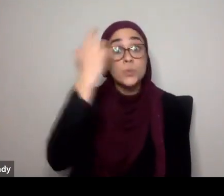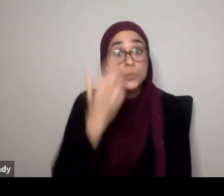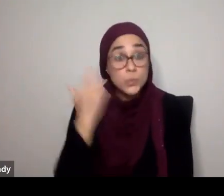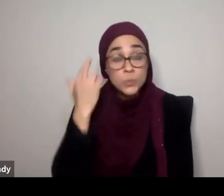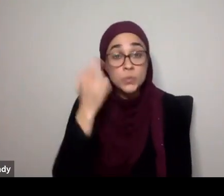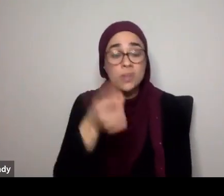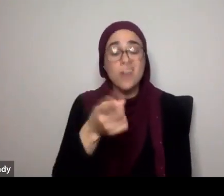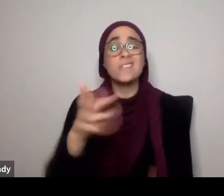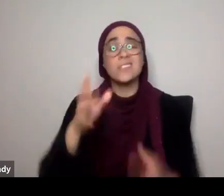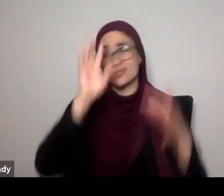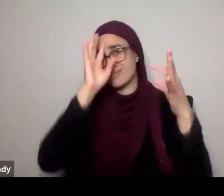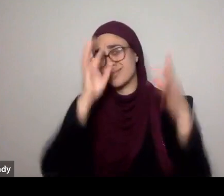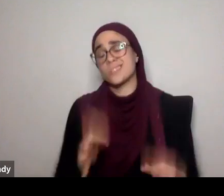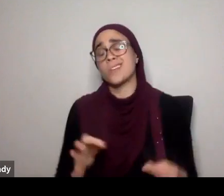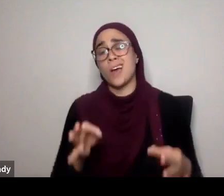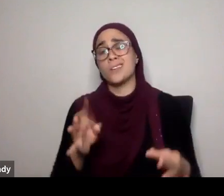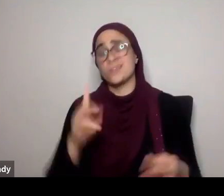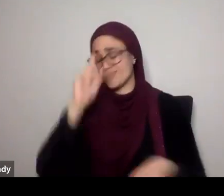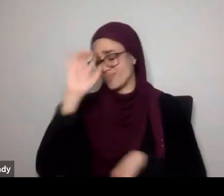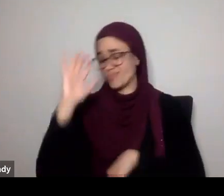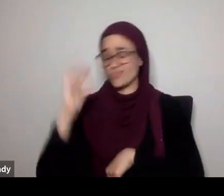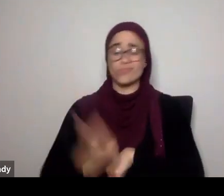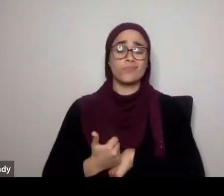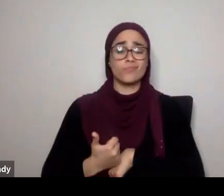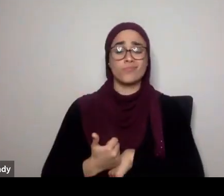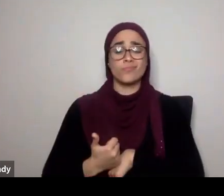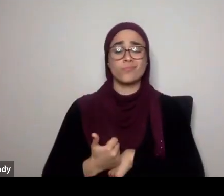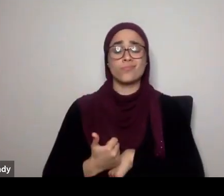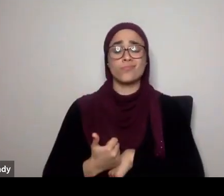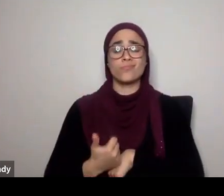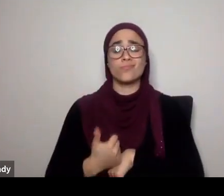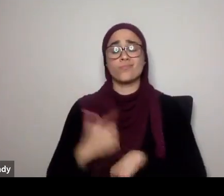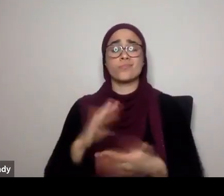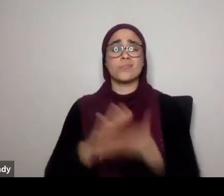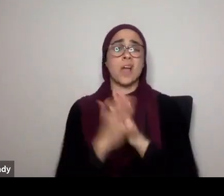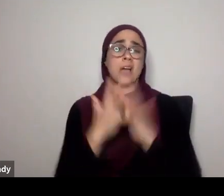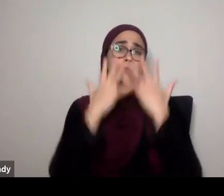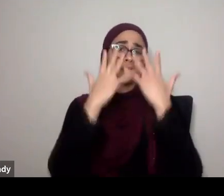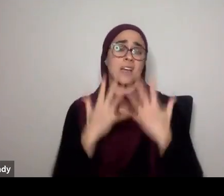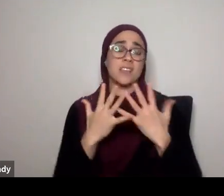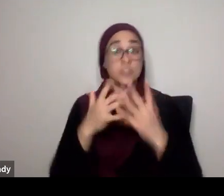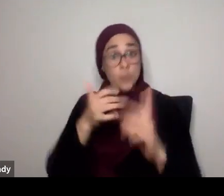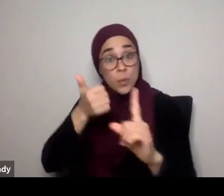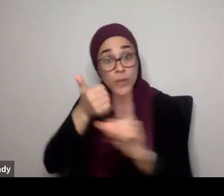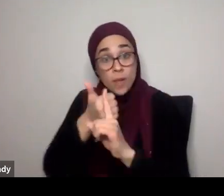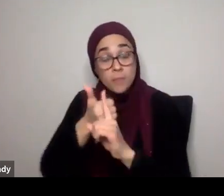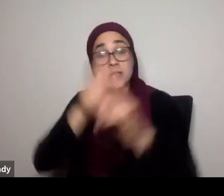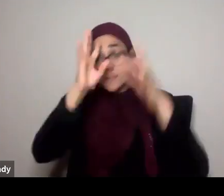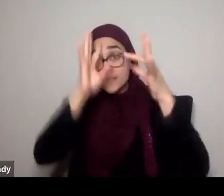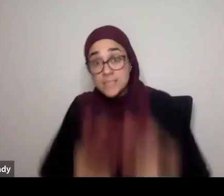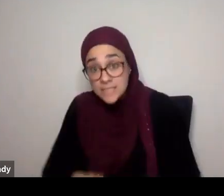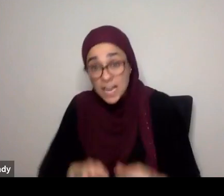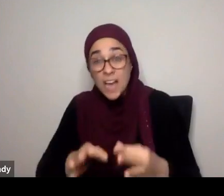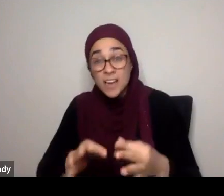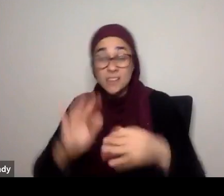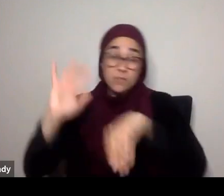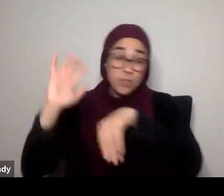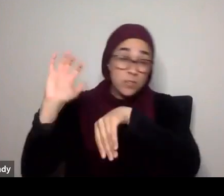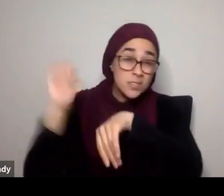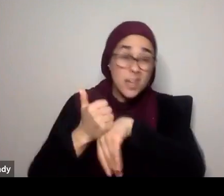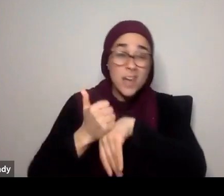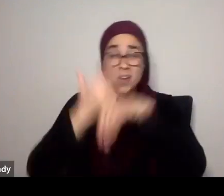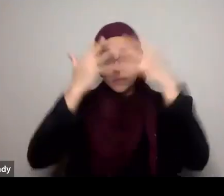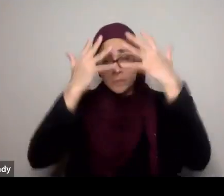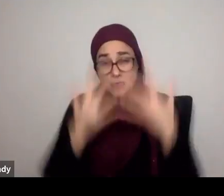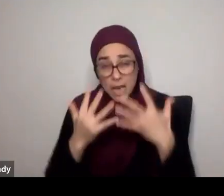decisions, which set him up, or her up for misery, so by their own decisions, they created misery, through their